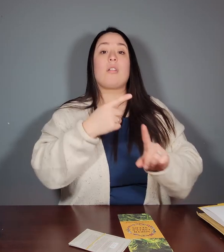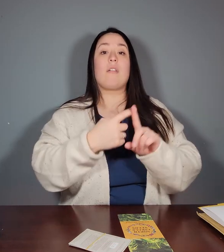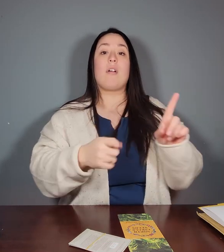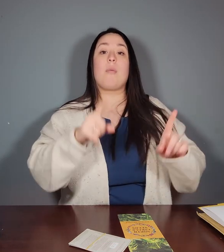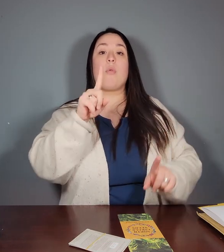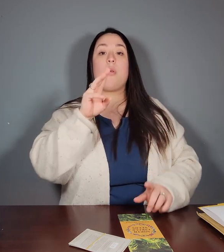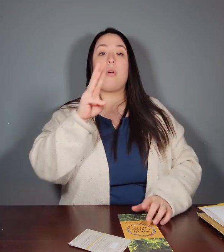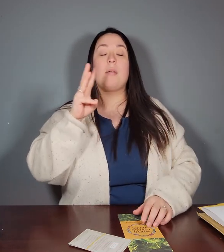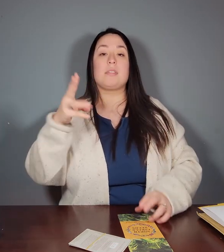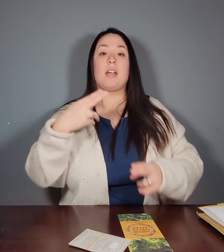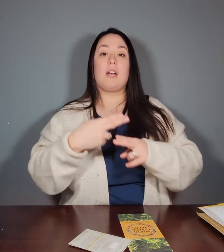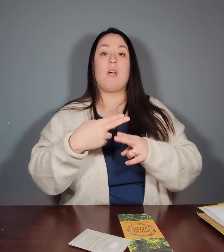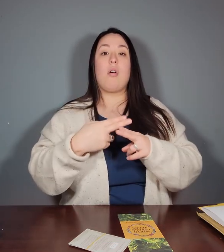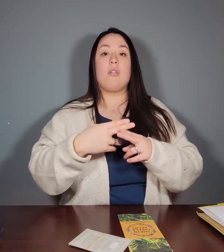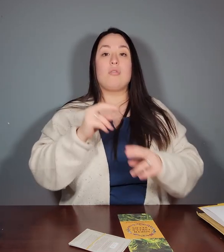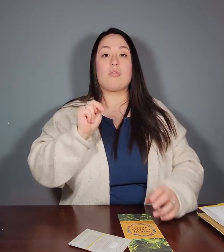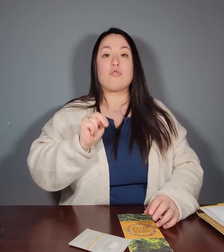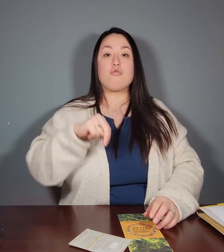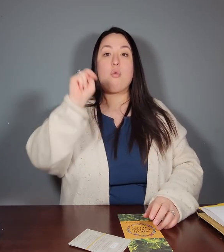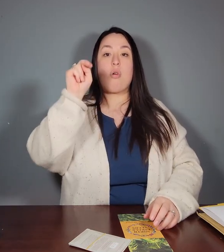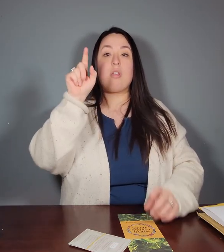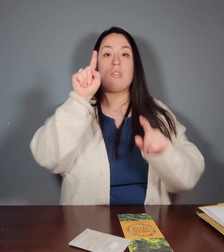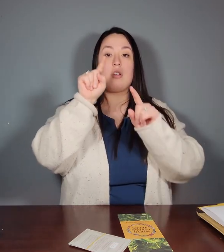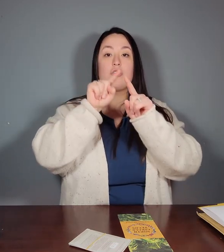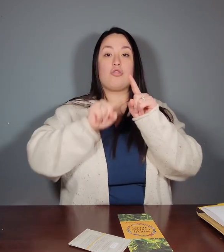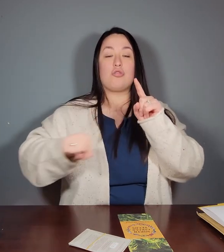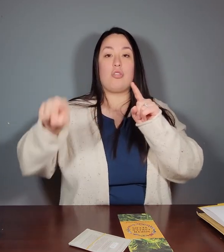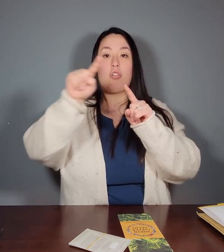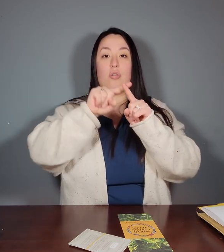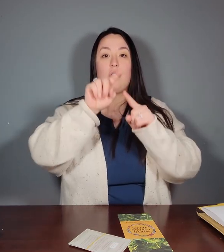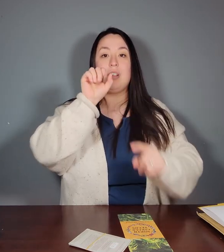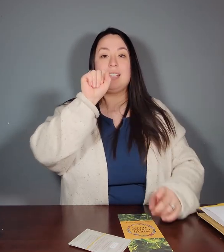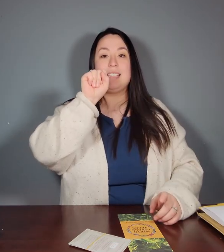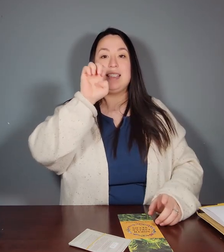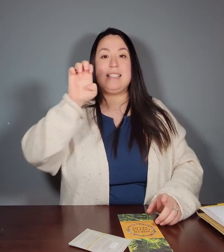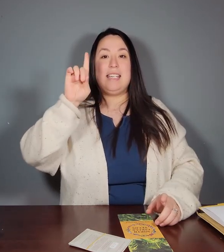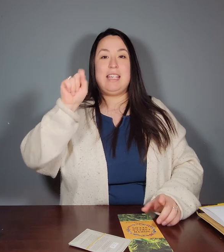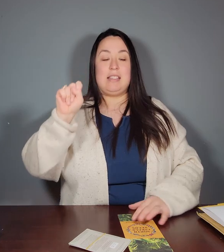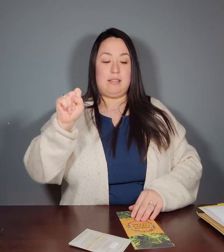Next, I want to show you what I ordered from a website called North Circle Seeds.